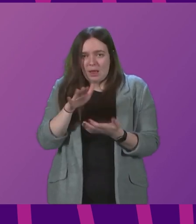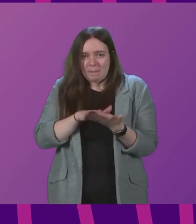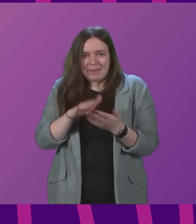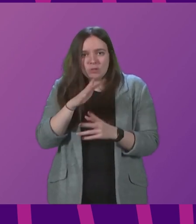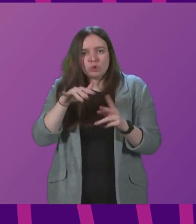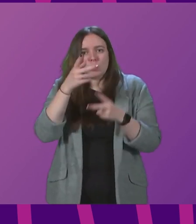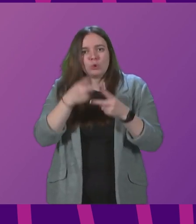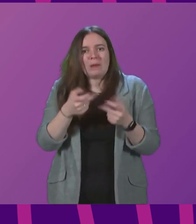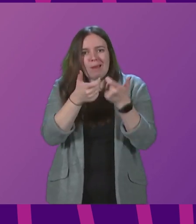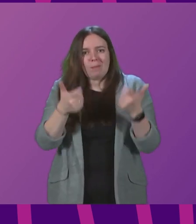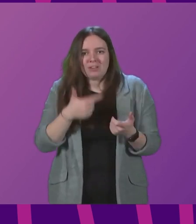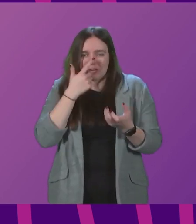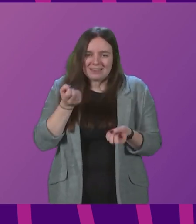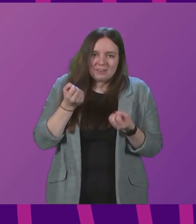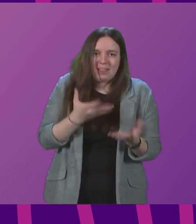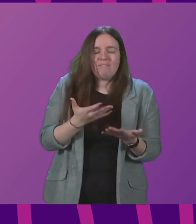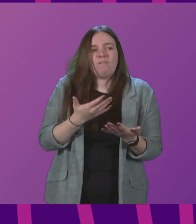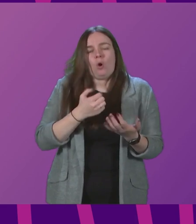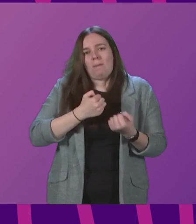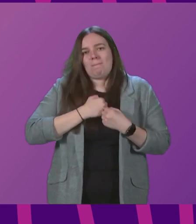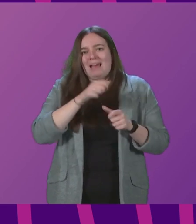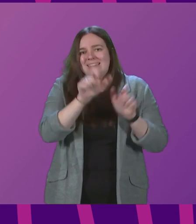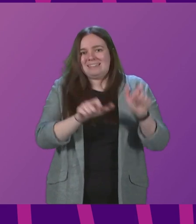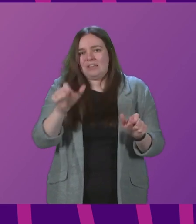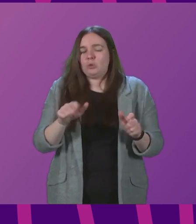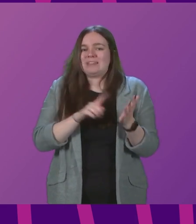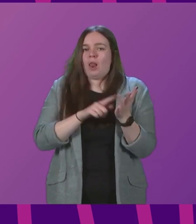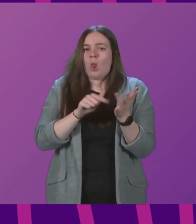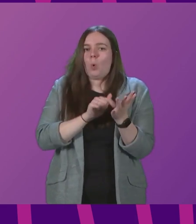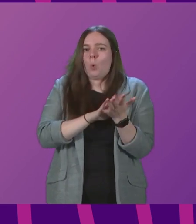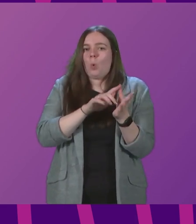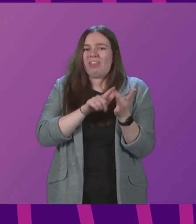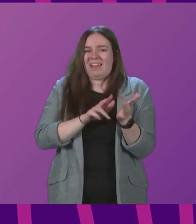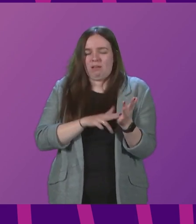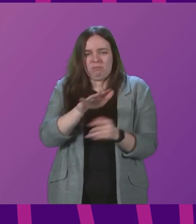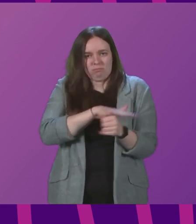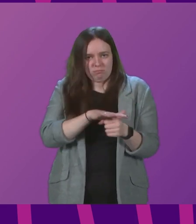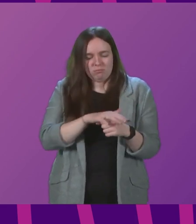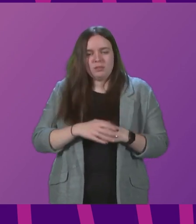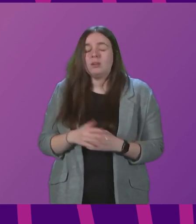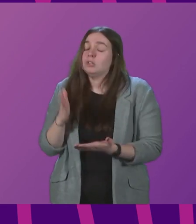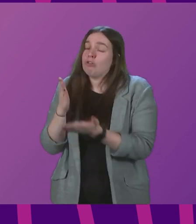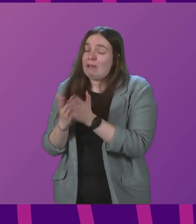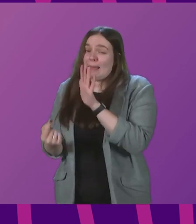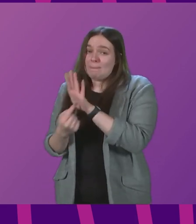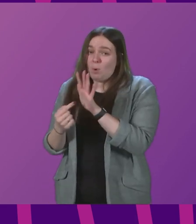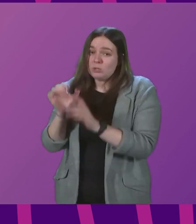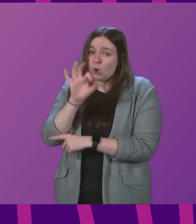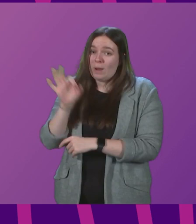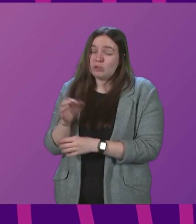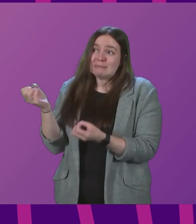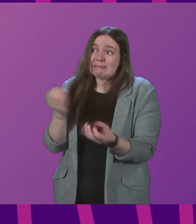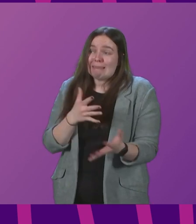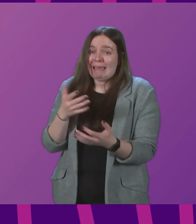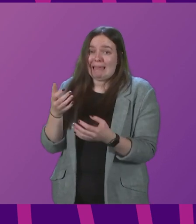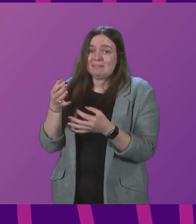can be delivered for many of my constituents in Lothian? First Minister. It is a really important question. Delayed discharges are not in the